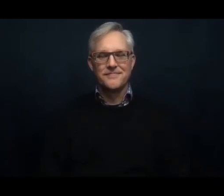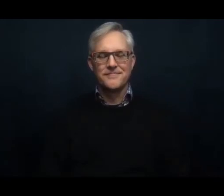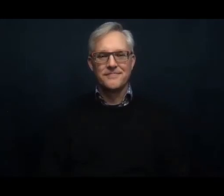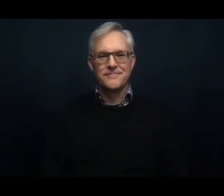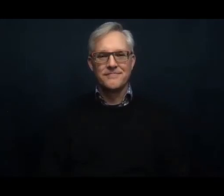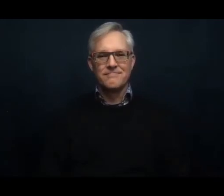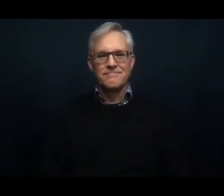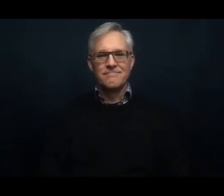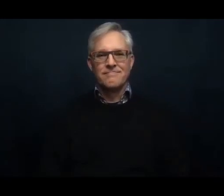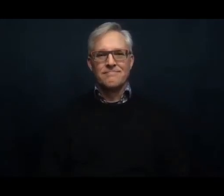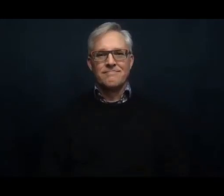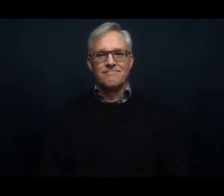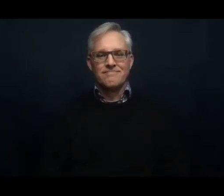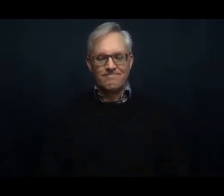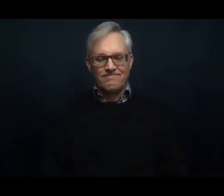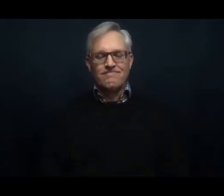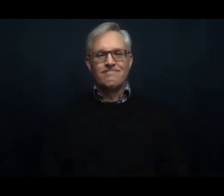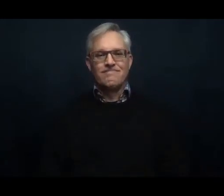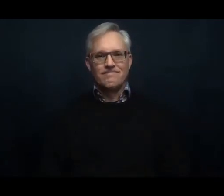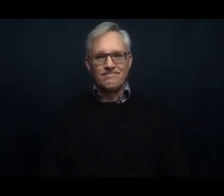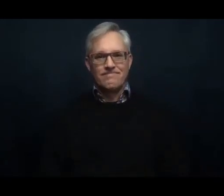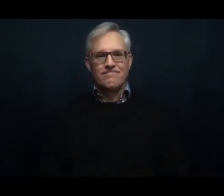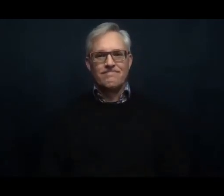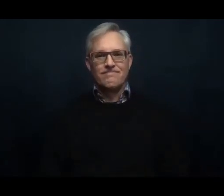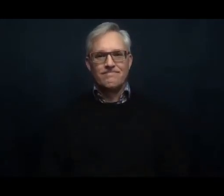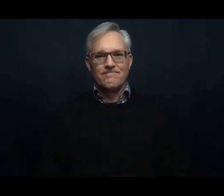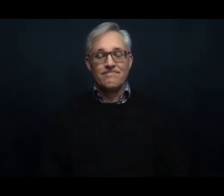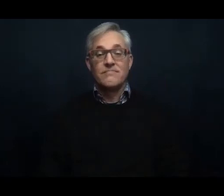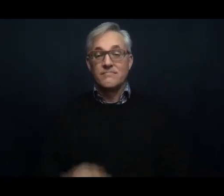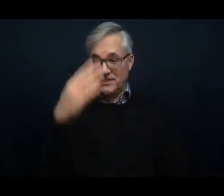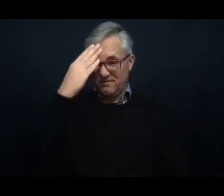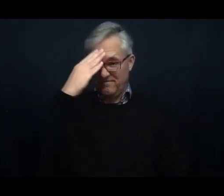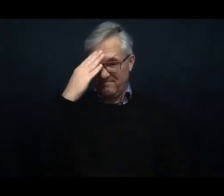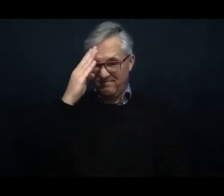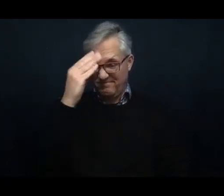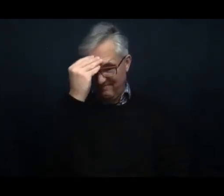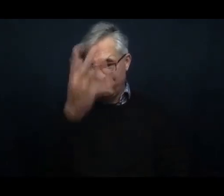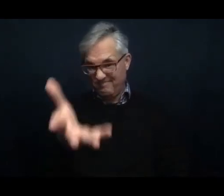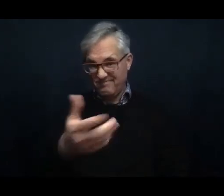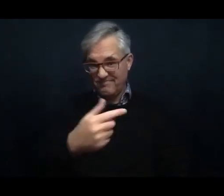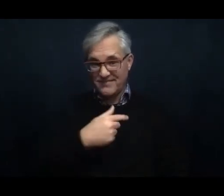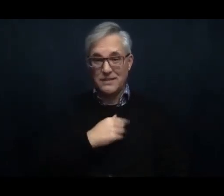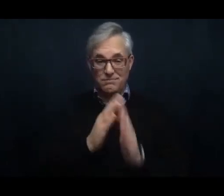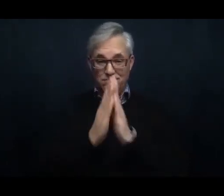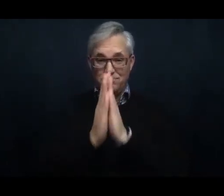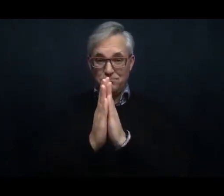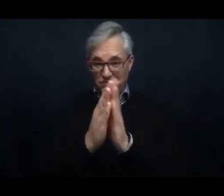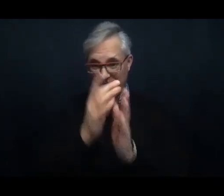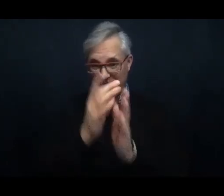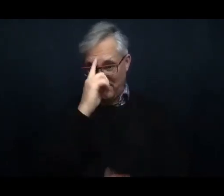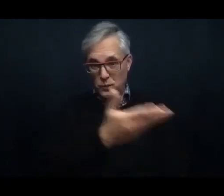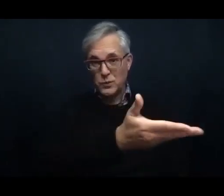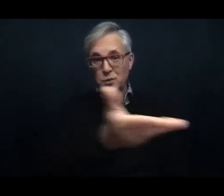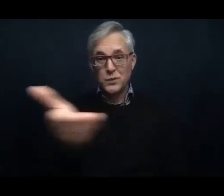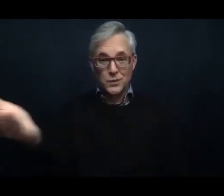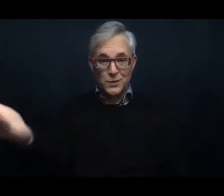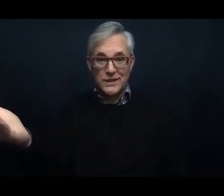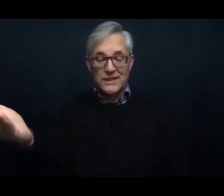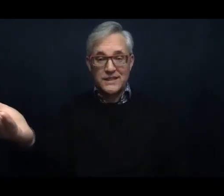All right. Know that I am holding you in my prayers as we go through this next week.